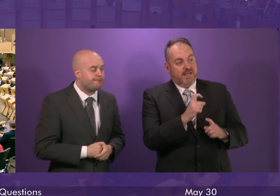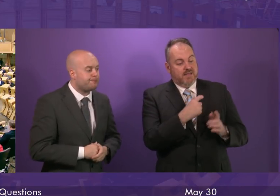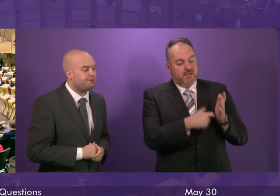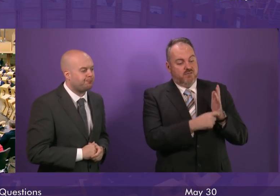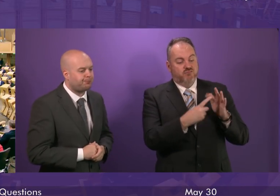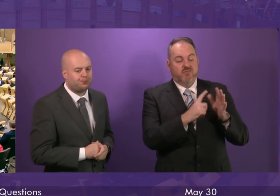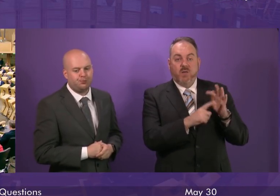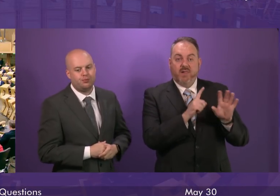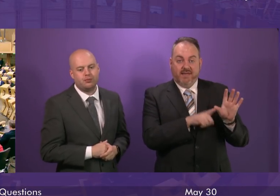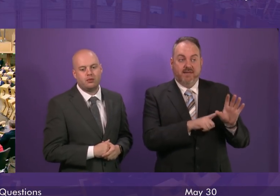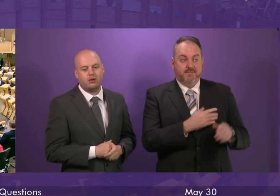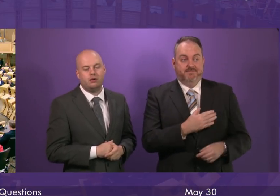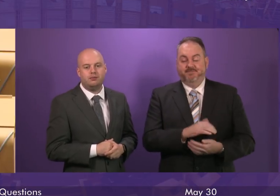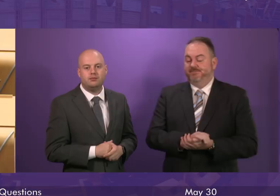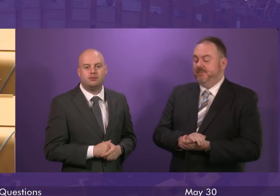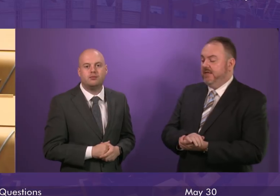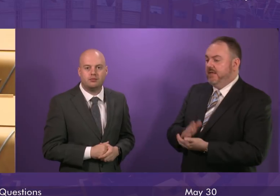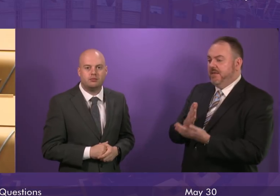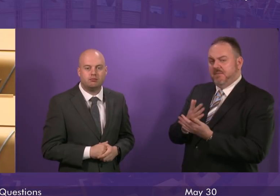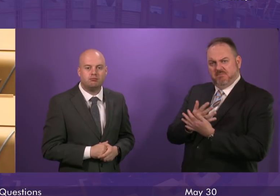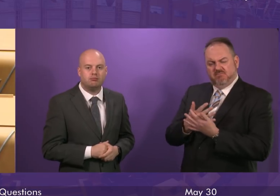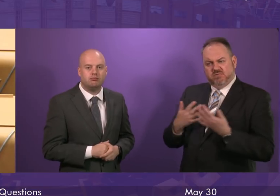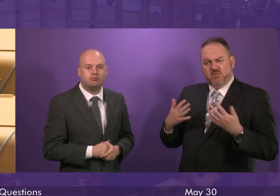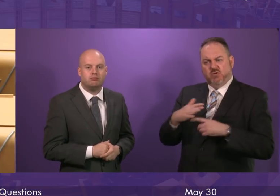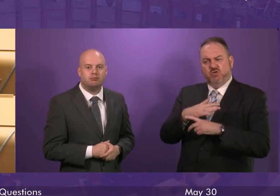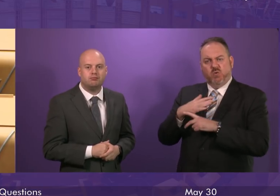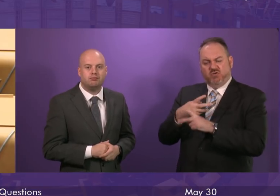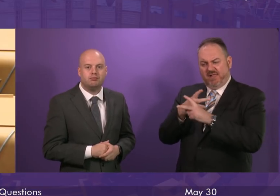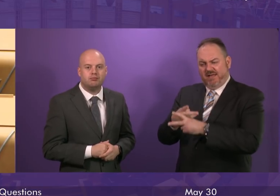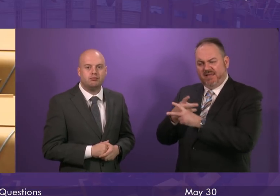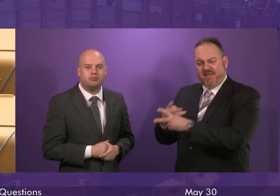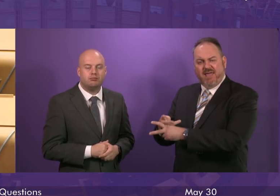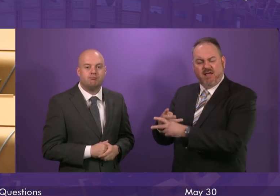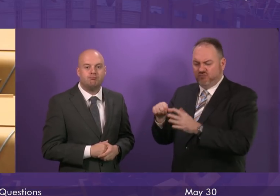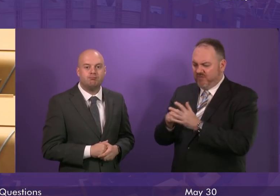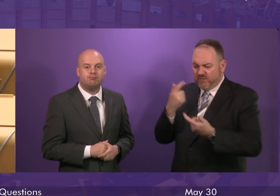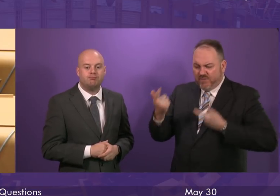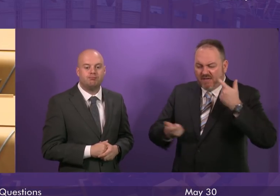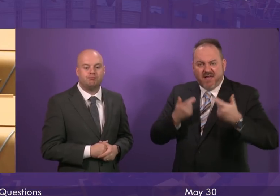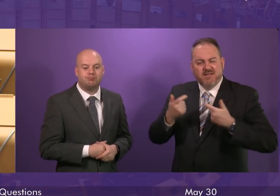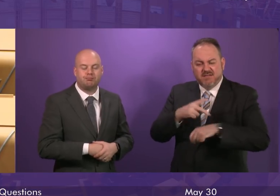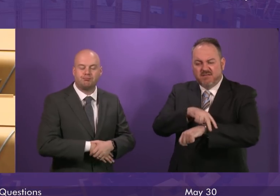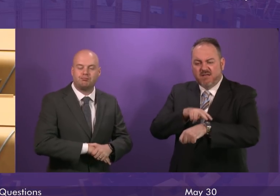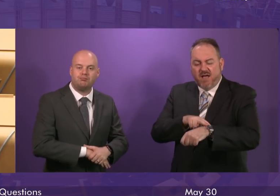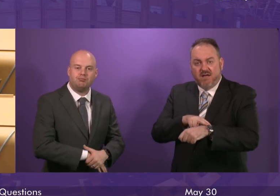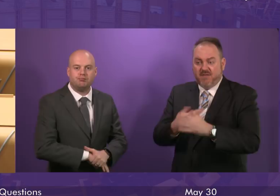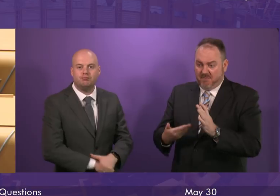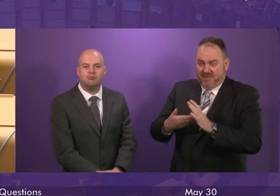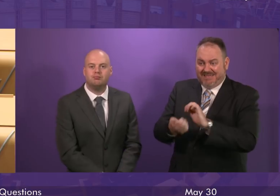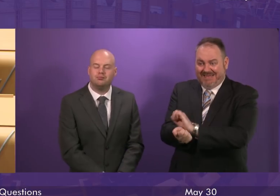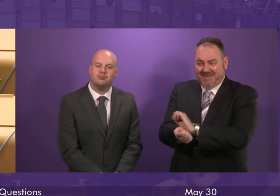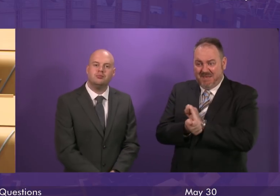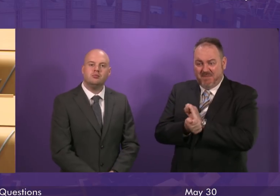Many social care providers are struggling when it comes to staff, retention and recruitment. And